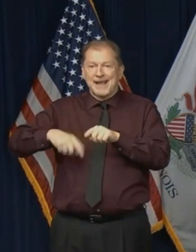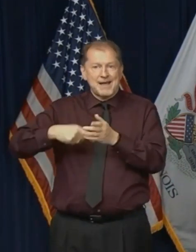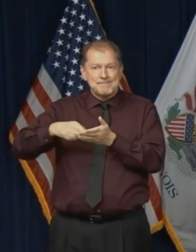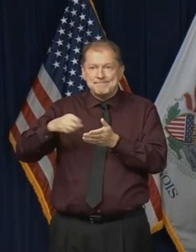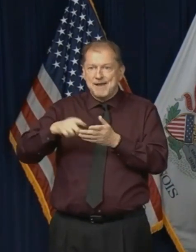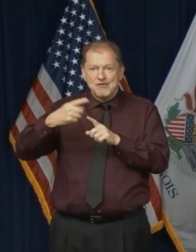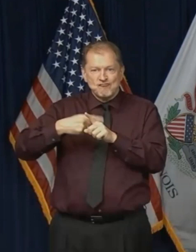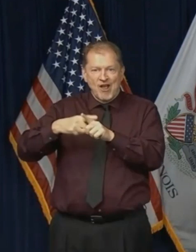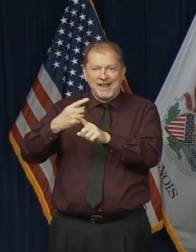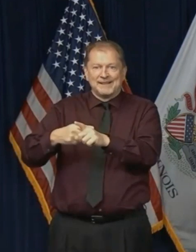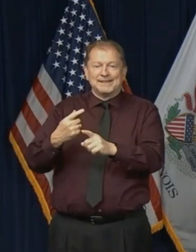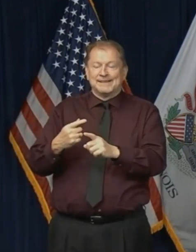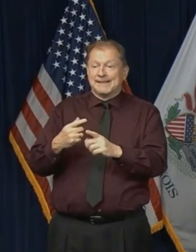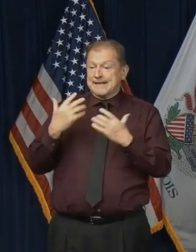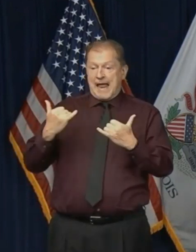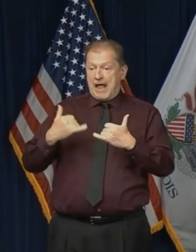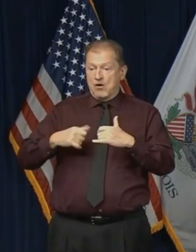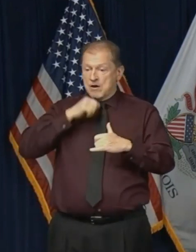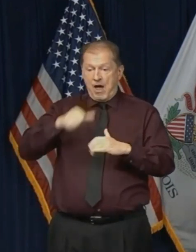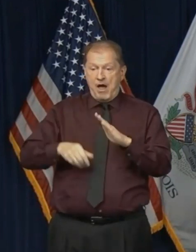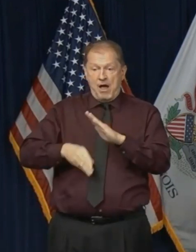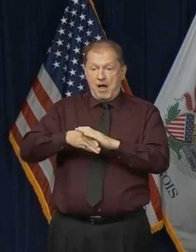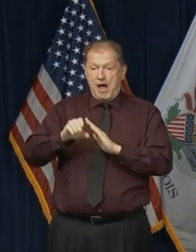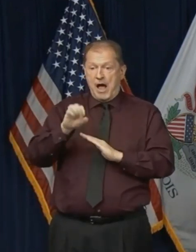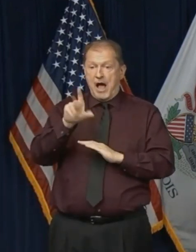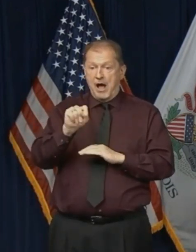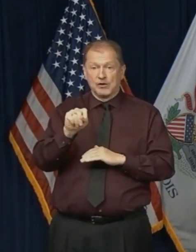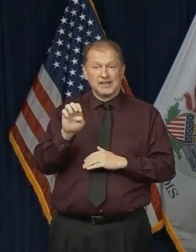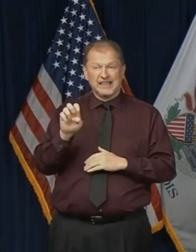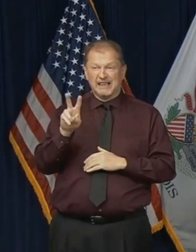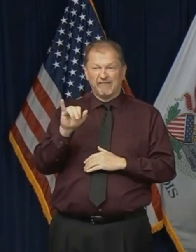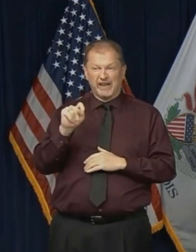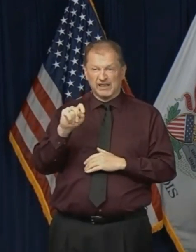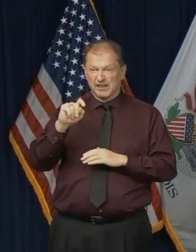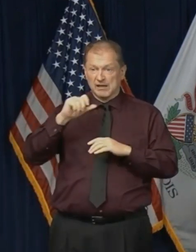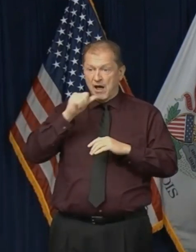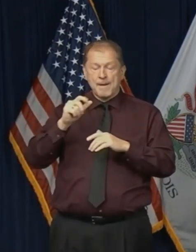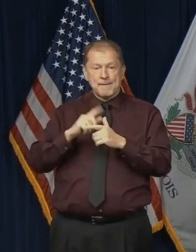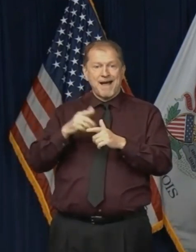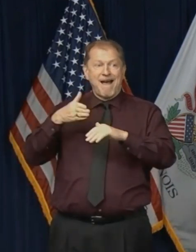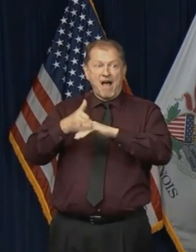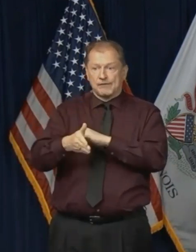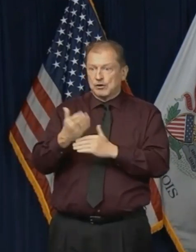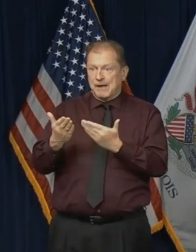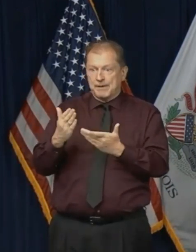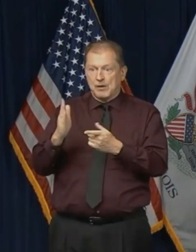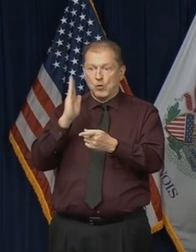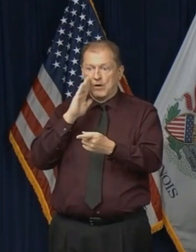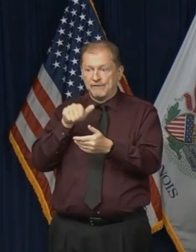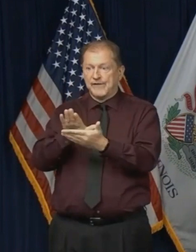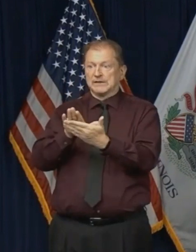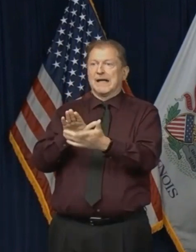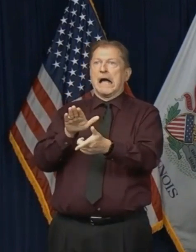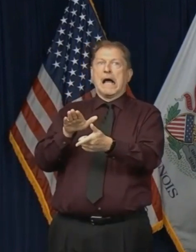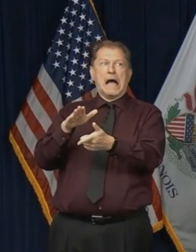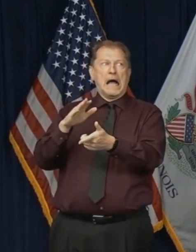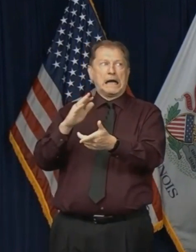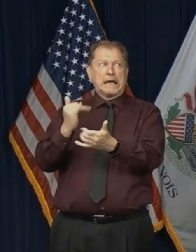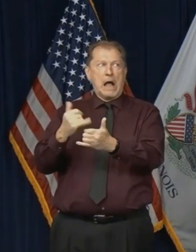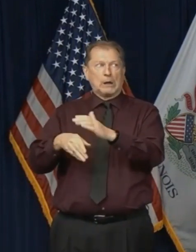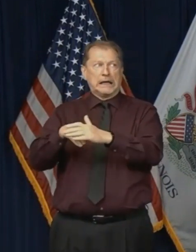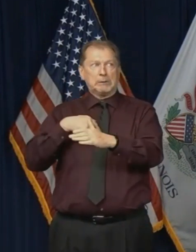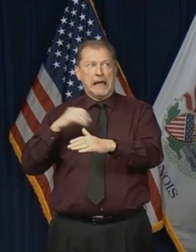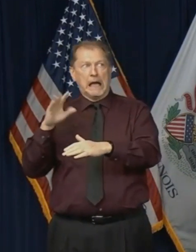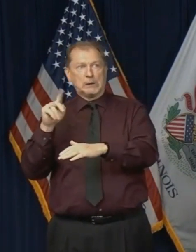everybody in all sectors are going to be affected. And so we're going to have to work doubly hard even after this is over to rebuild from the